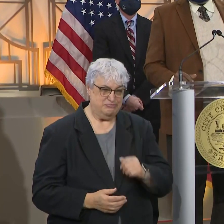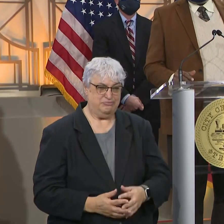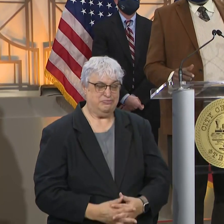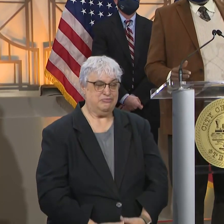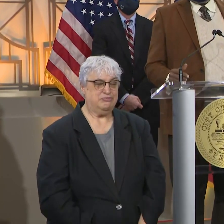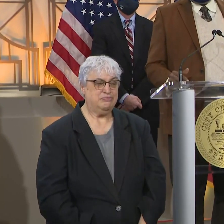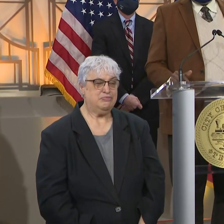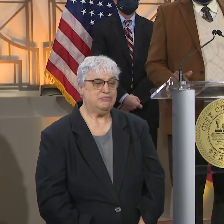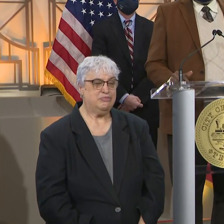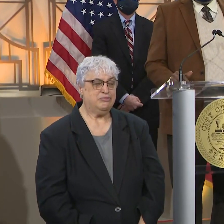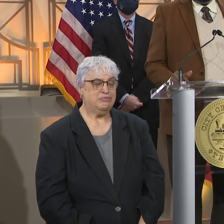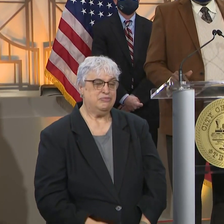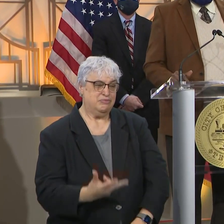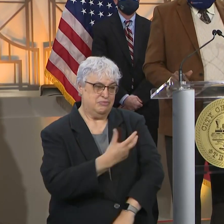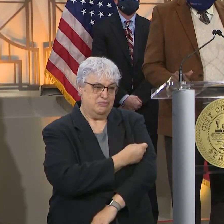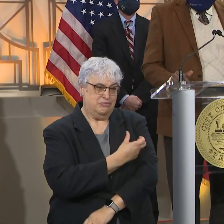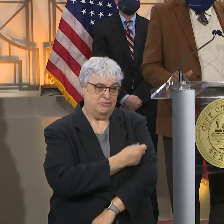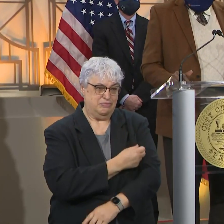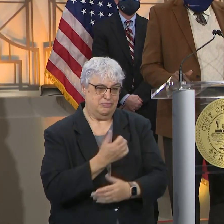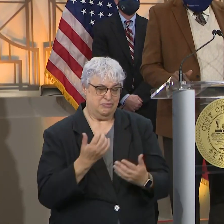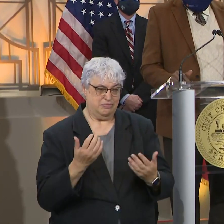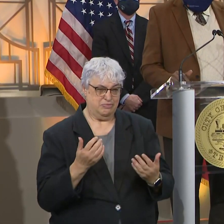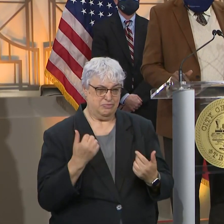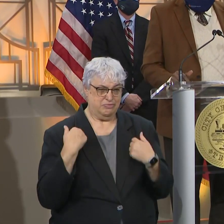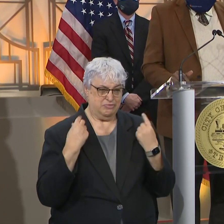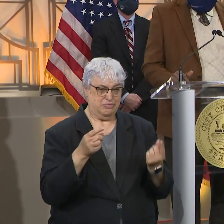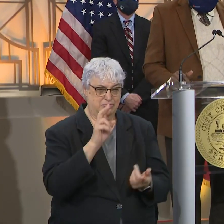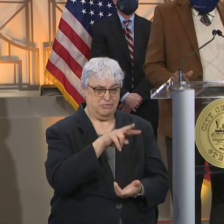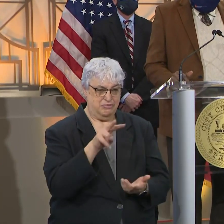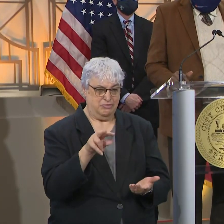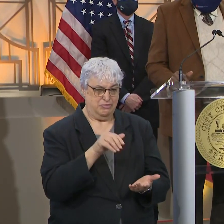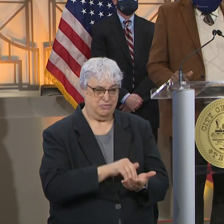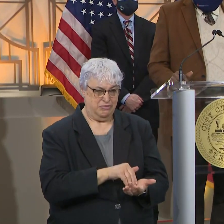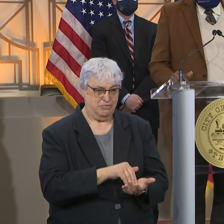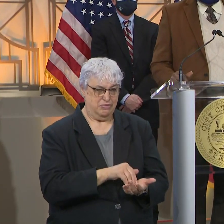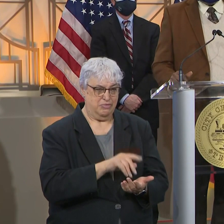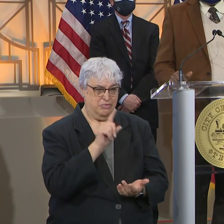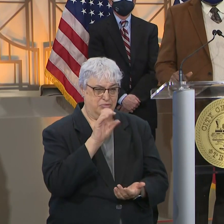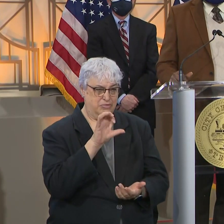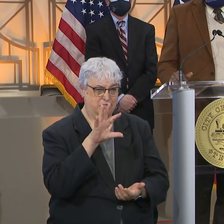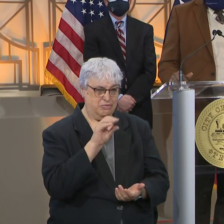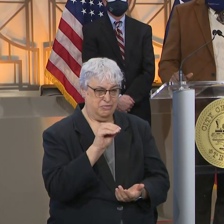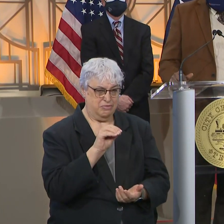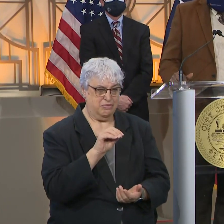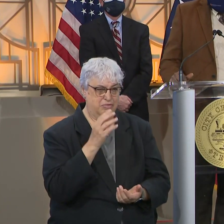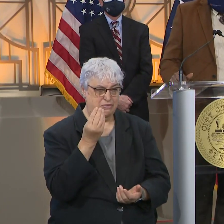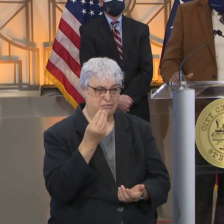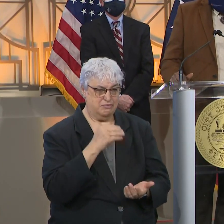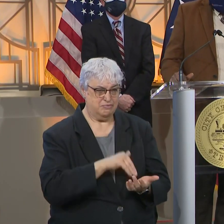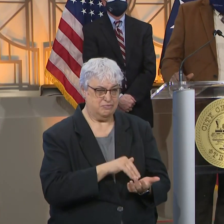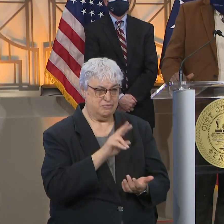The doses that we've received today is 22,150. We've administered 14